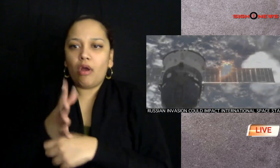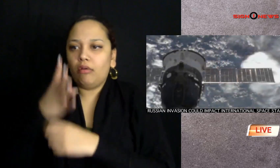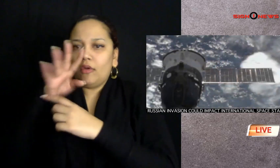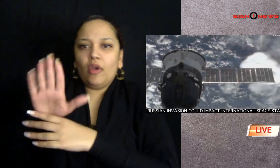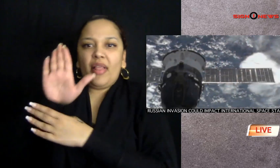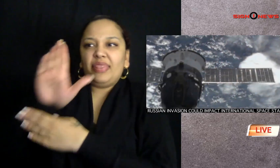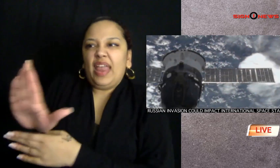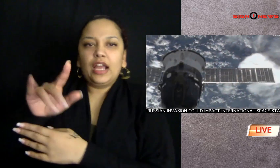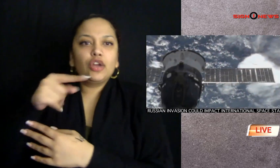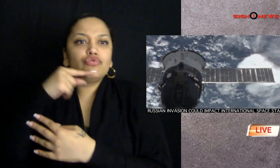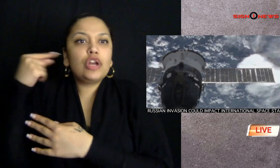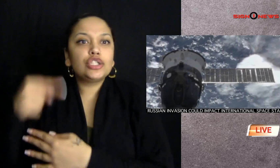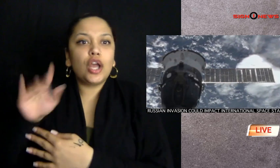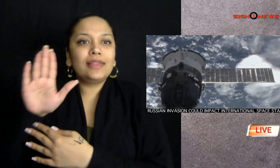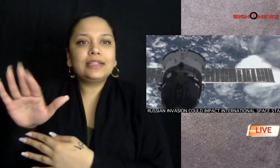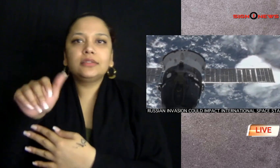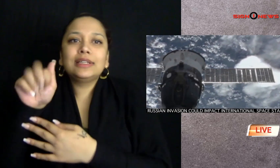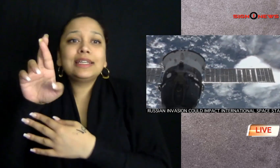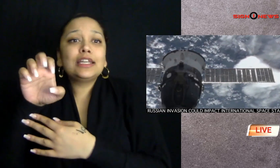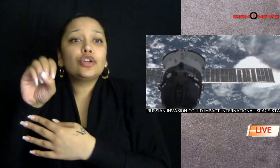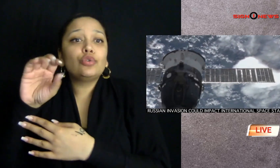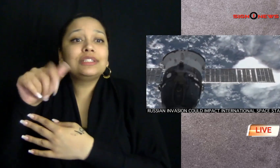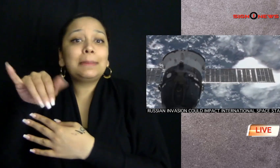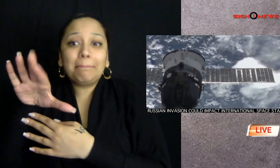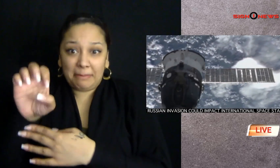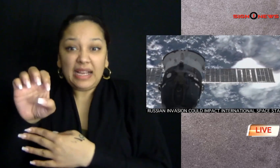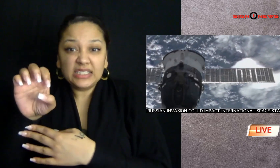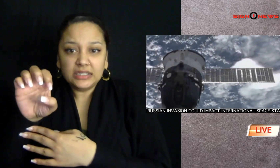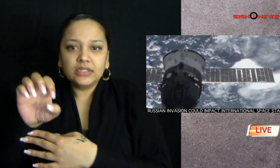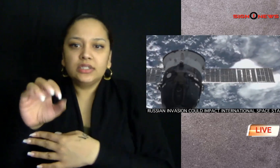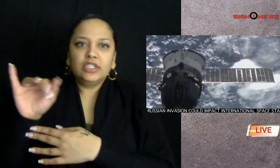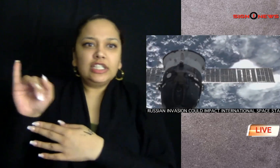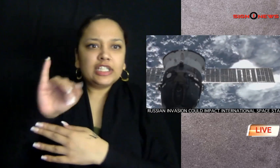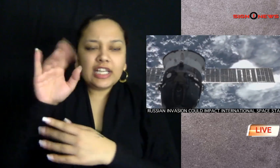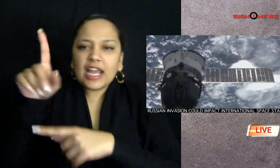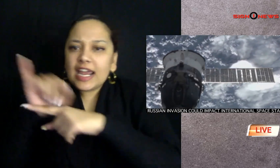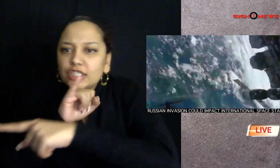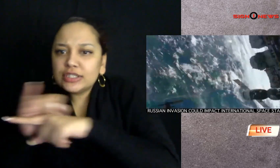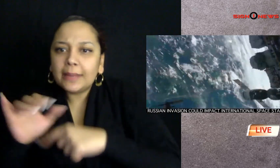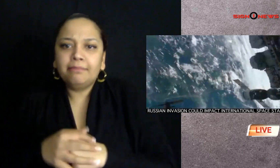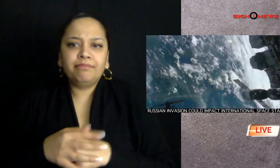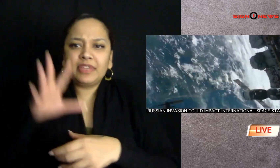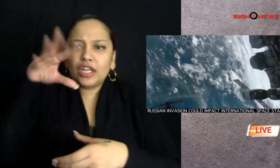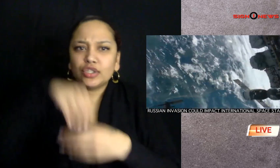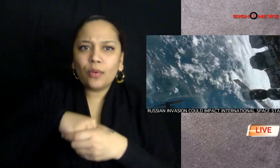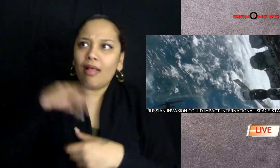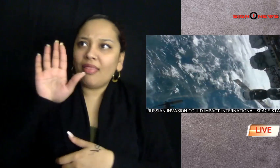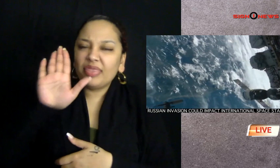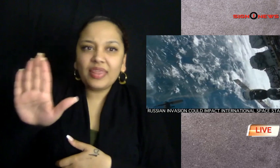also President Biden announced that there would be sanctions on Russia's space by station and industry.